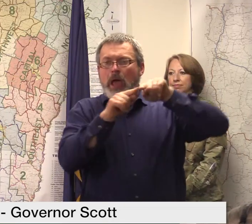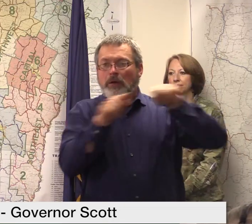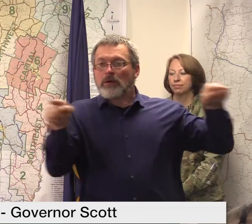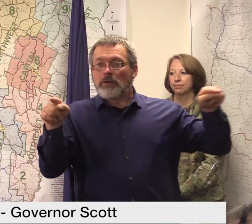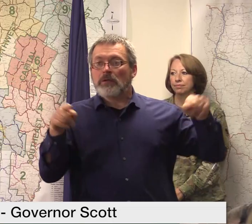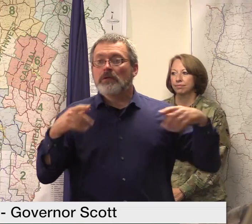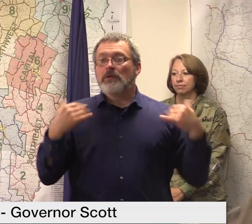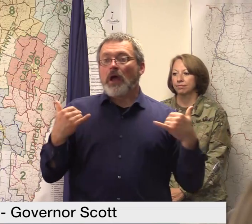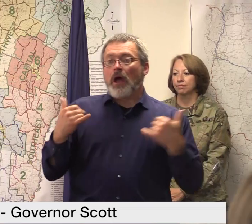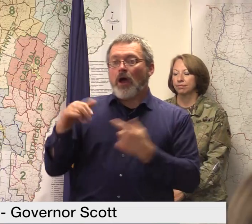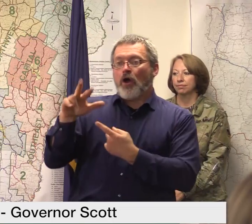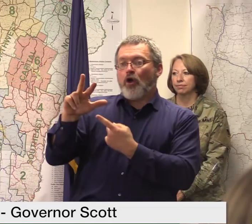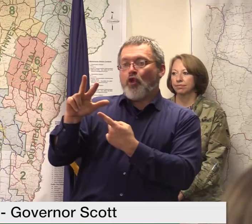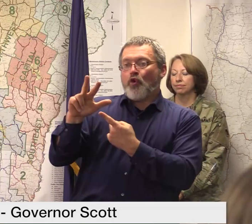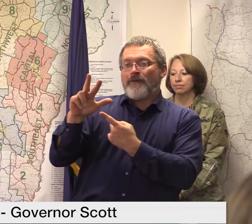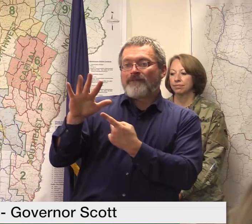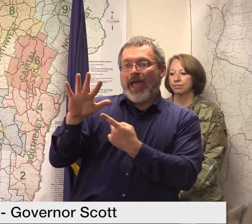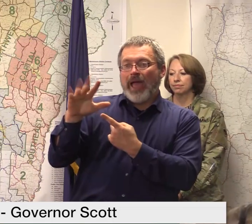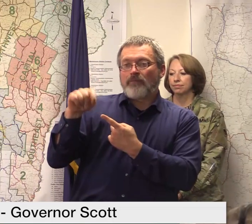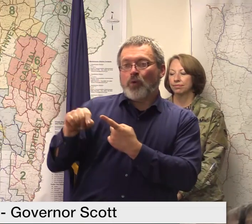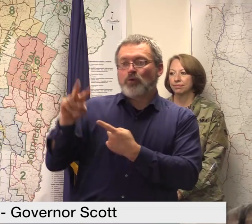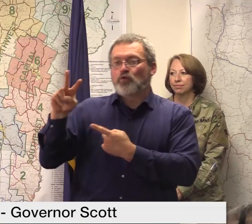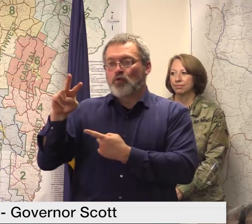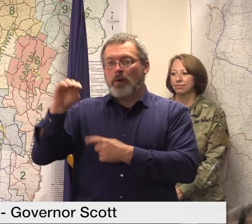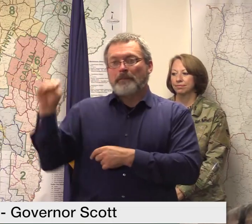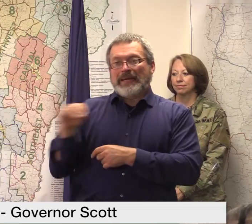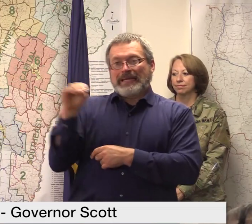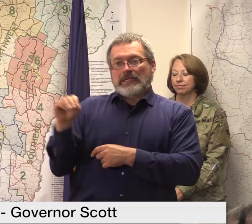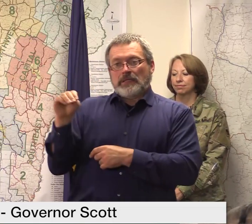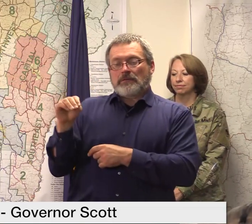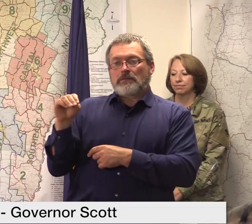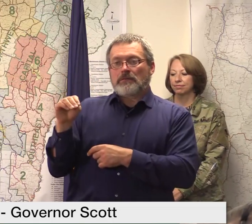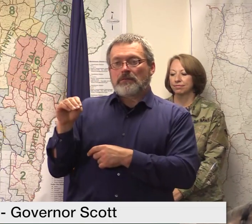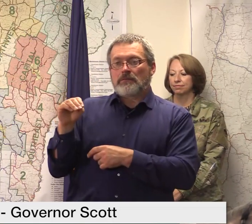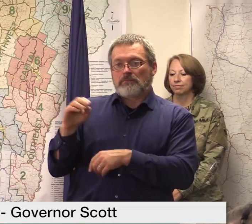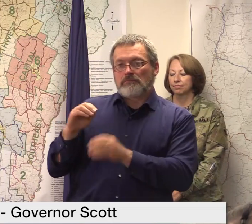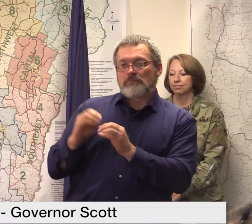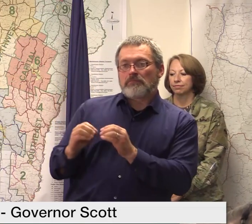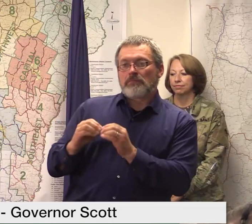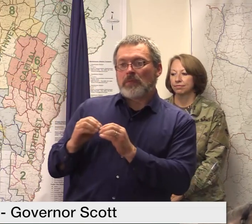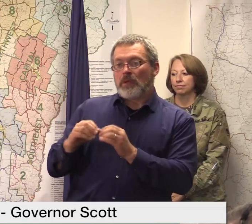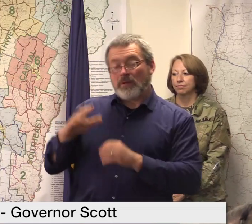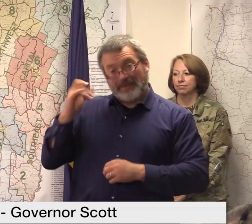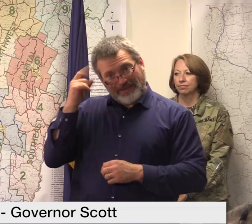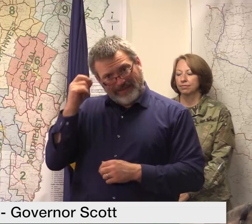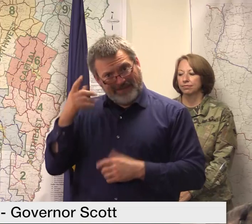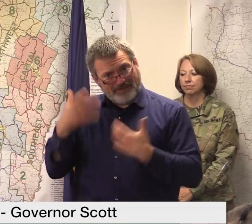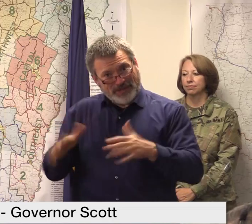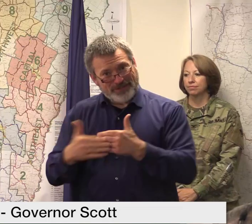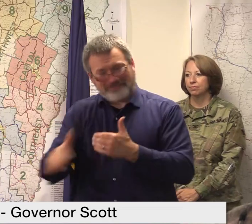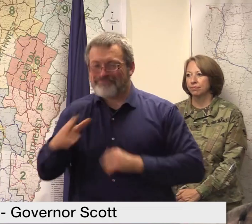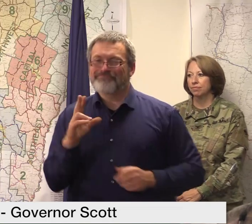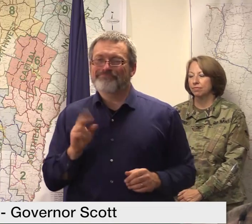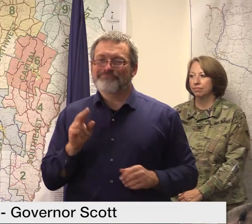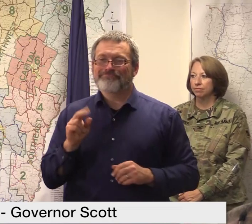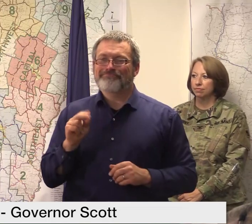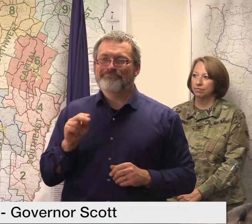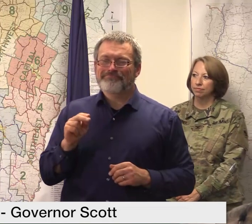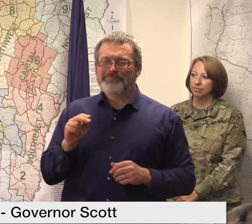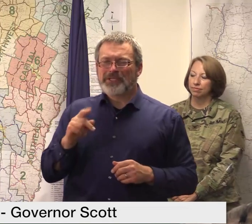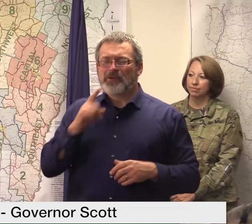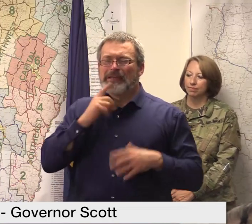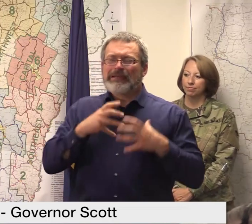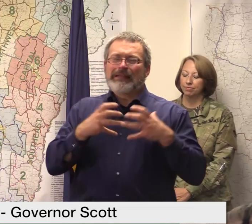in cost but i assure you we are nowhere near over our effort state-owned